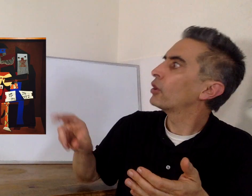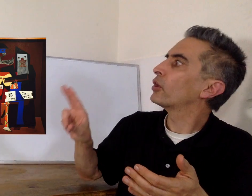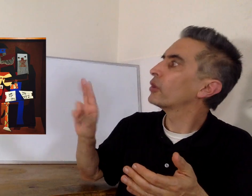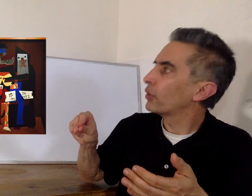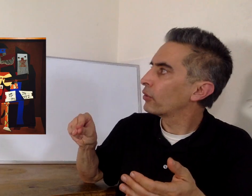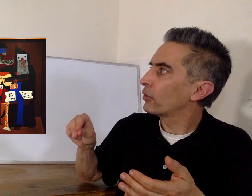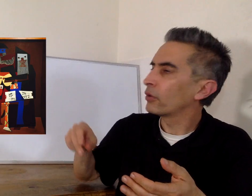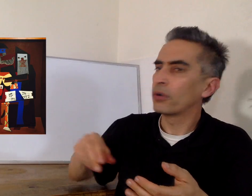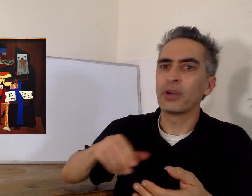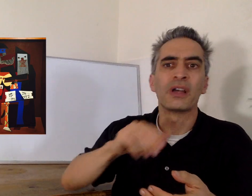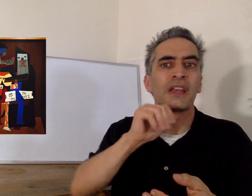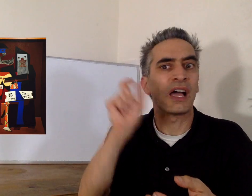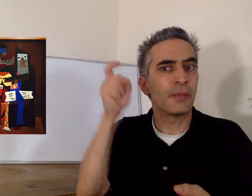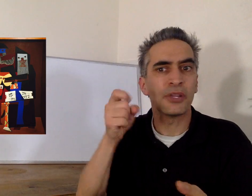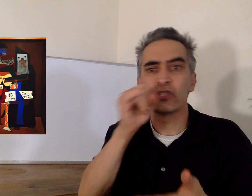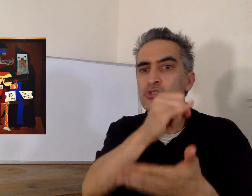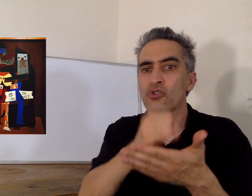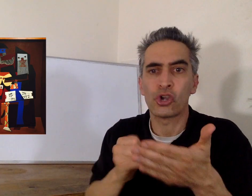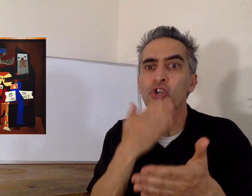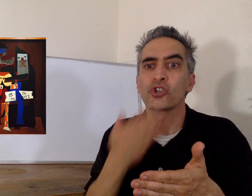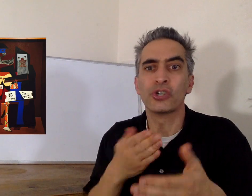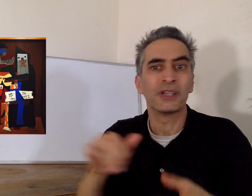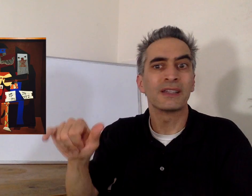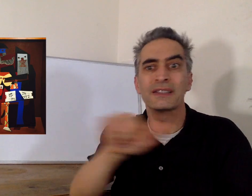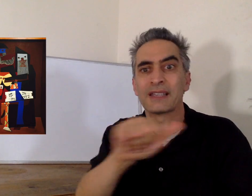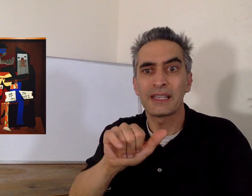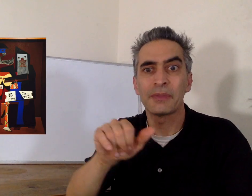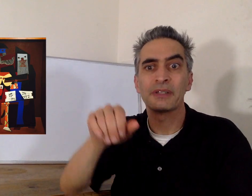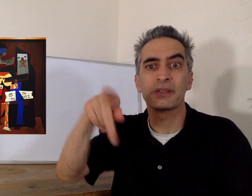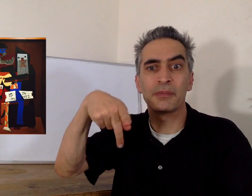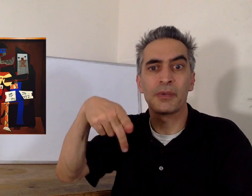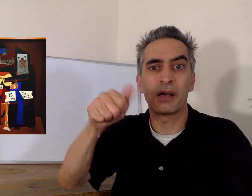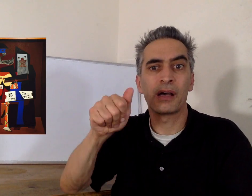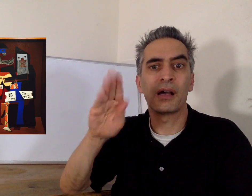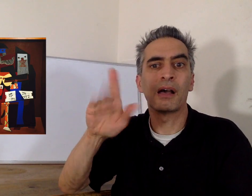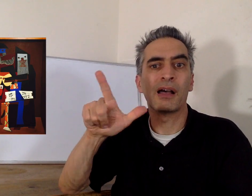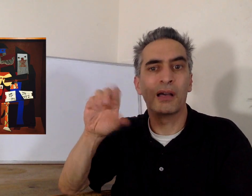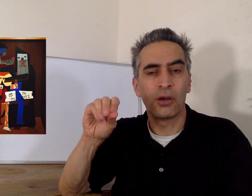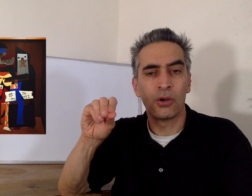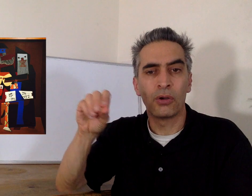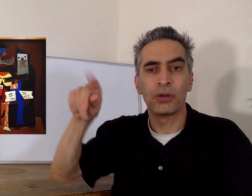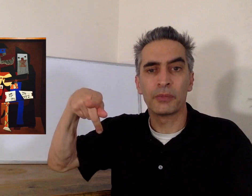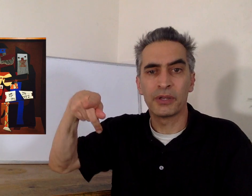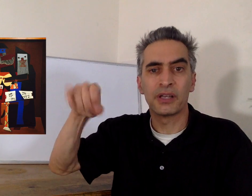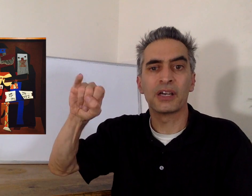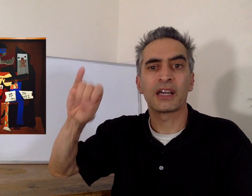No, we don't need to have the same skills as Pablo Picasso.